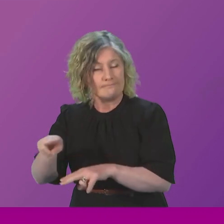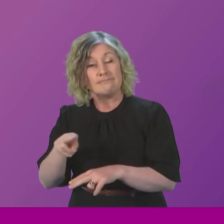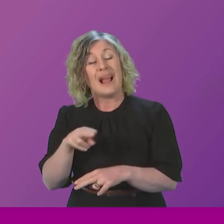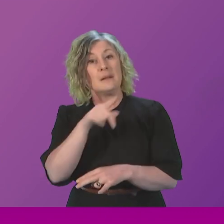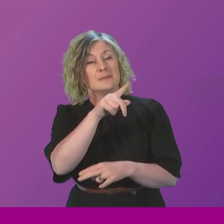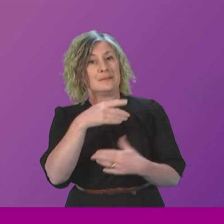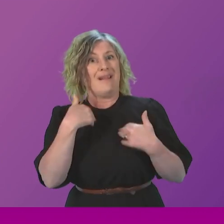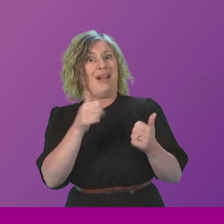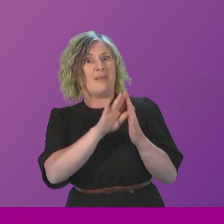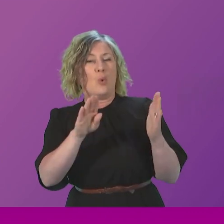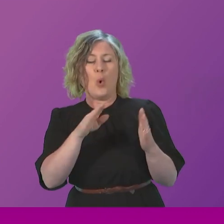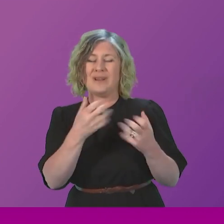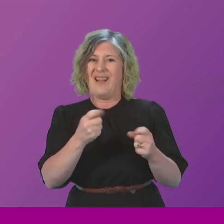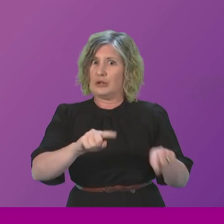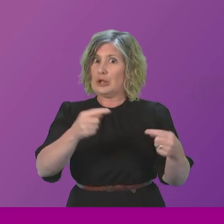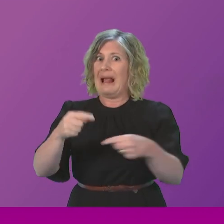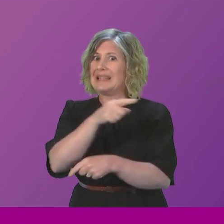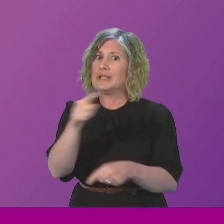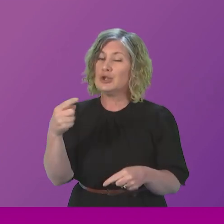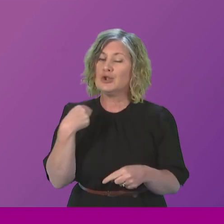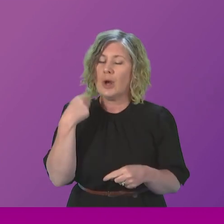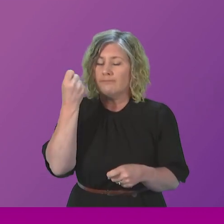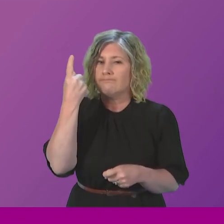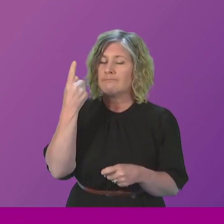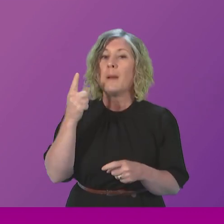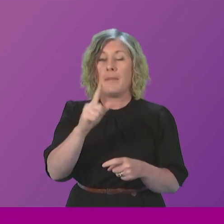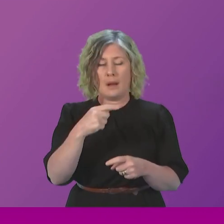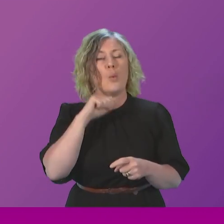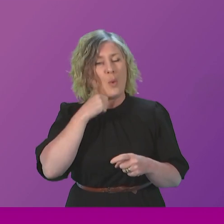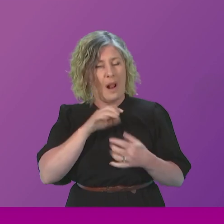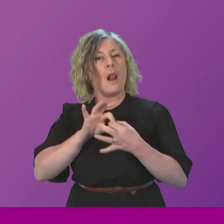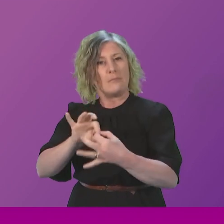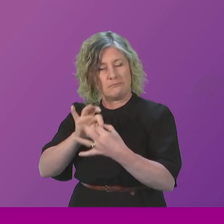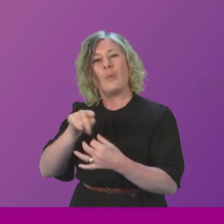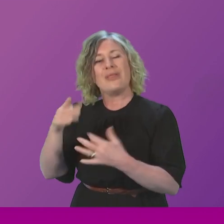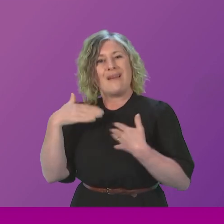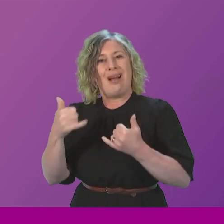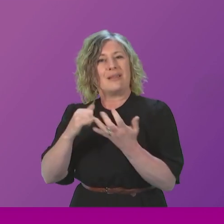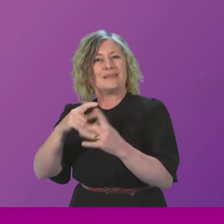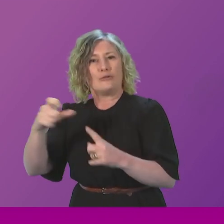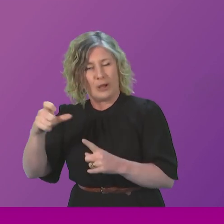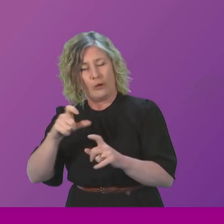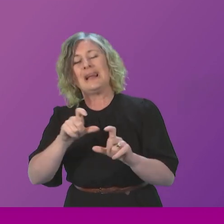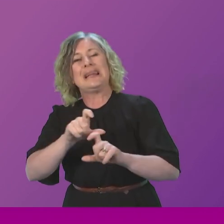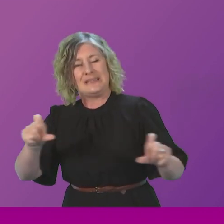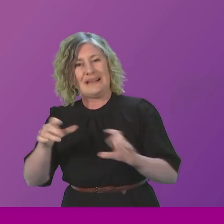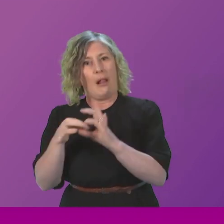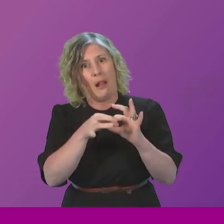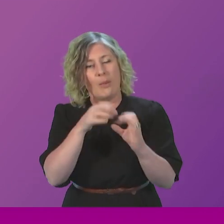health board undoubtedly has faced. But I will continue, and I know the health secretary will continue to engage with Glasgow, Greater Glasgow and Clyde Health